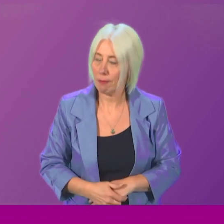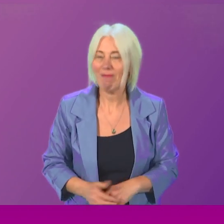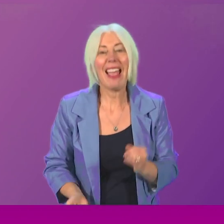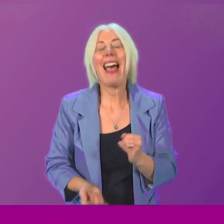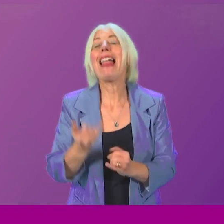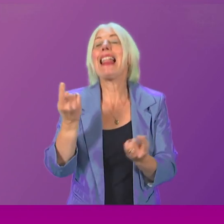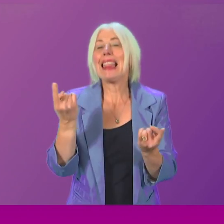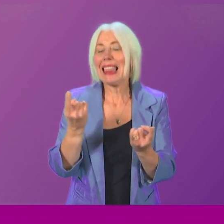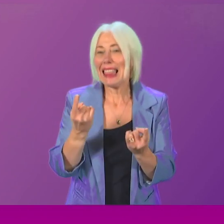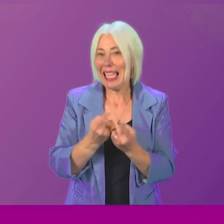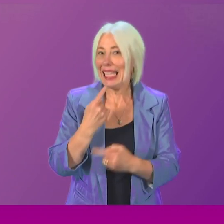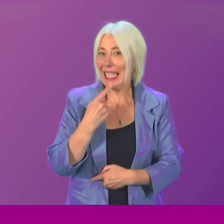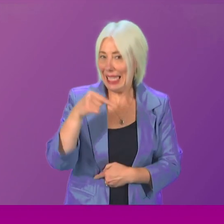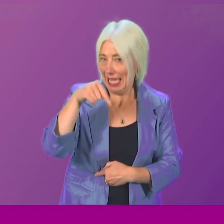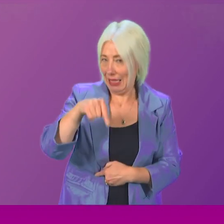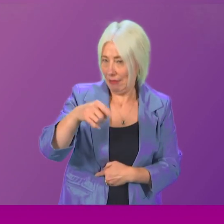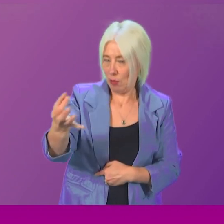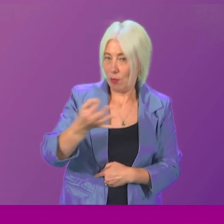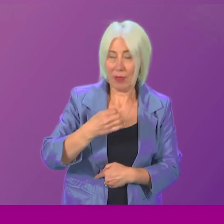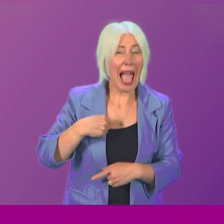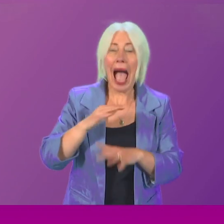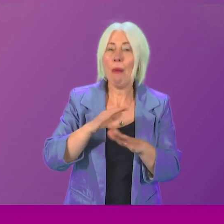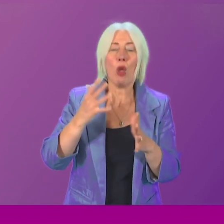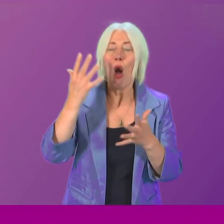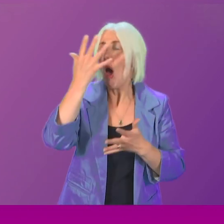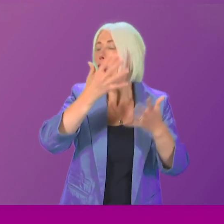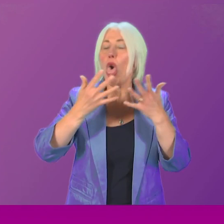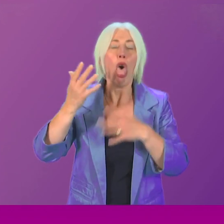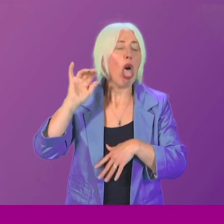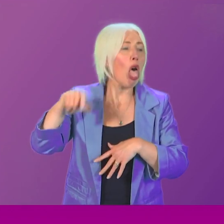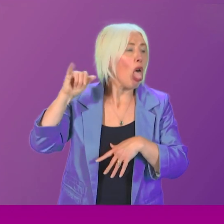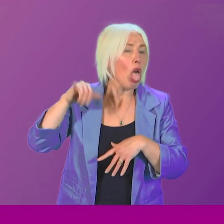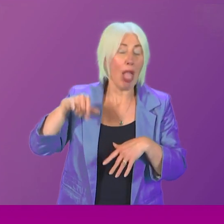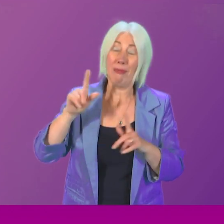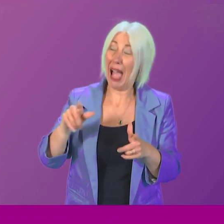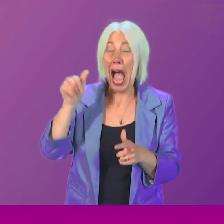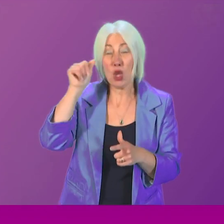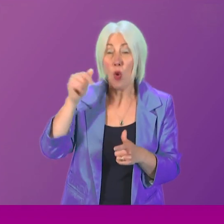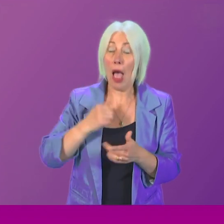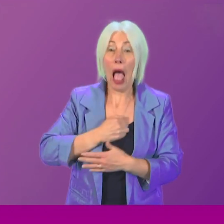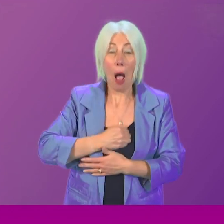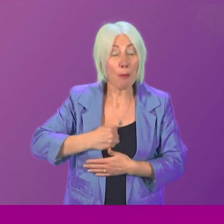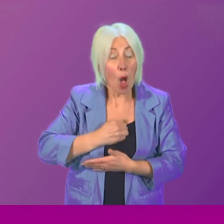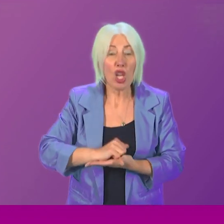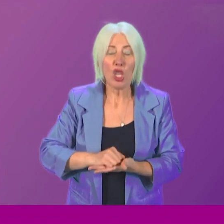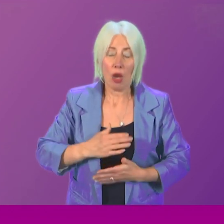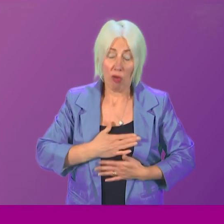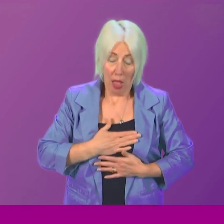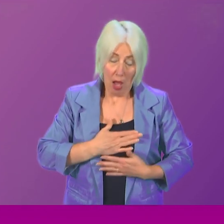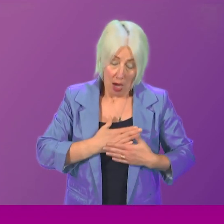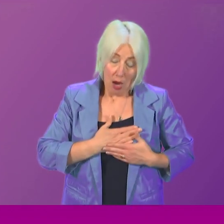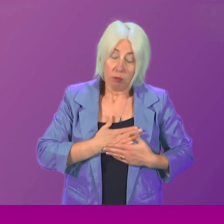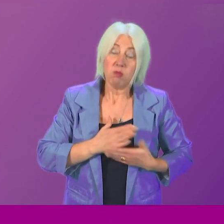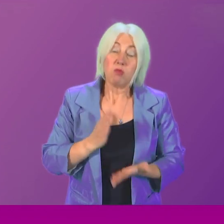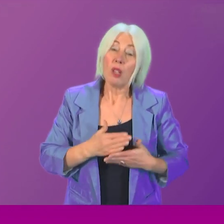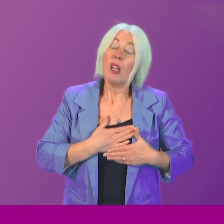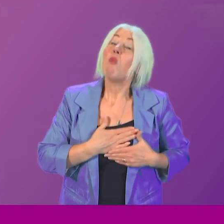in response to that question is I am under no illusion that an apology, however heartfelt it is and it is very